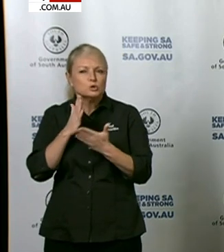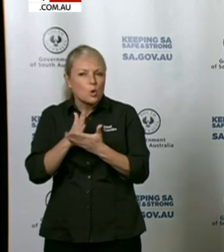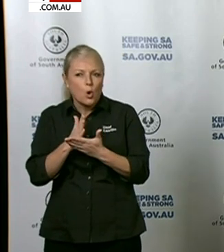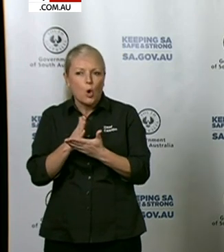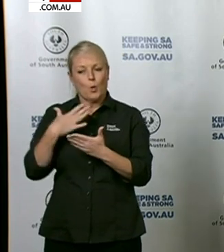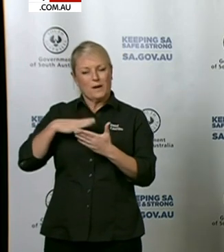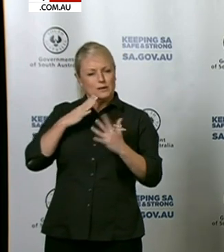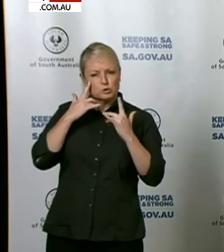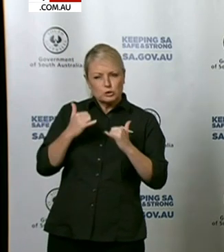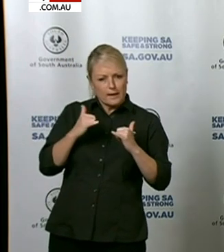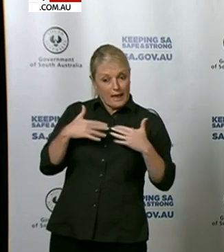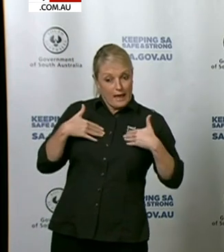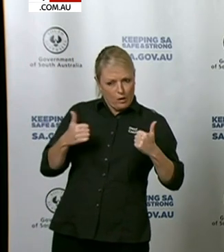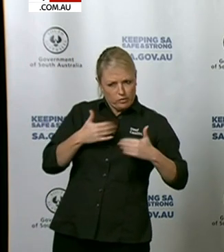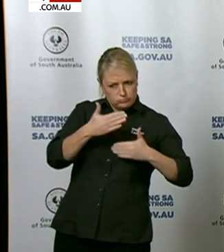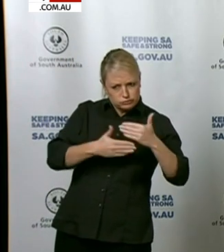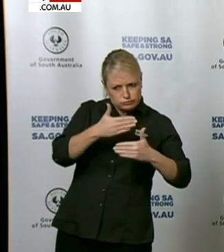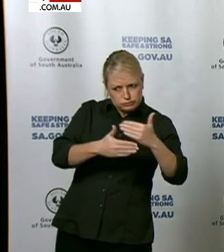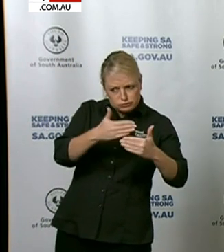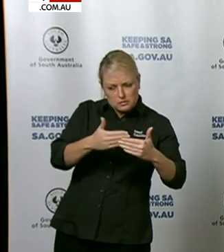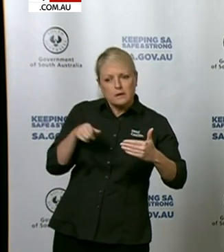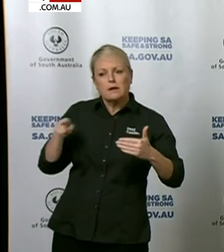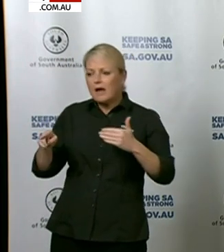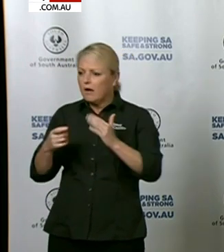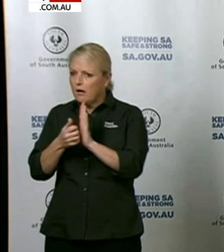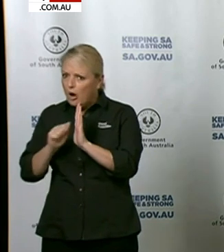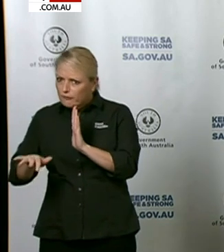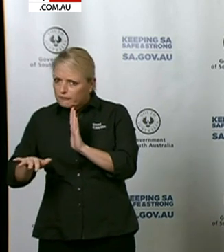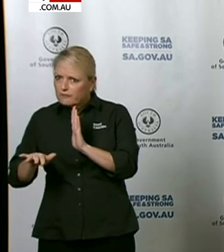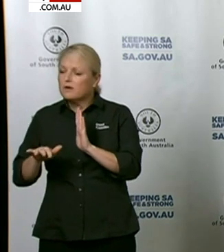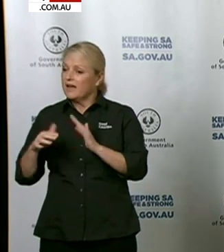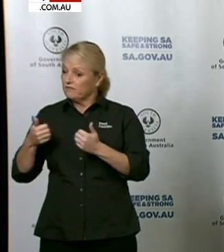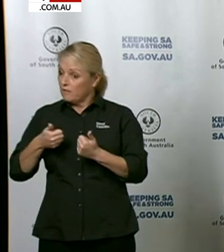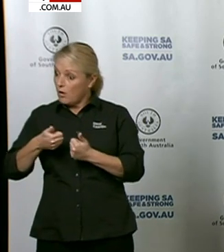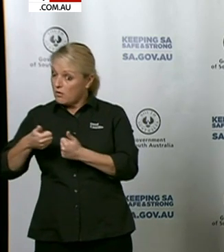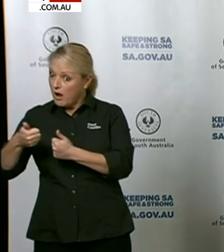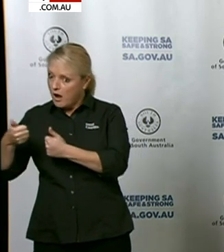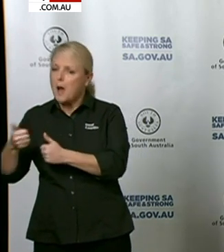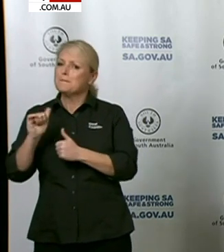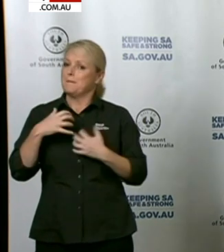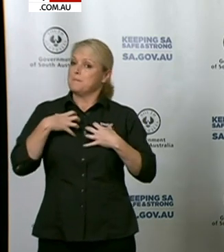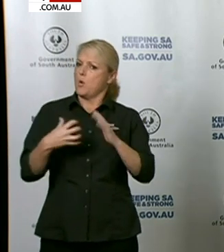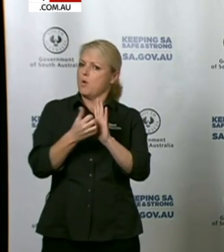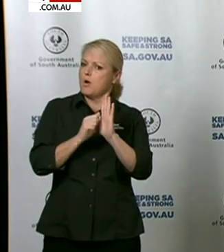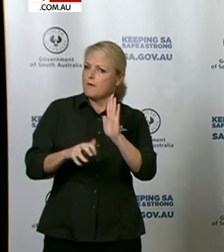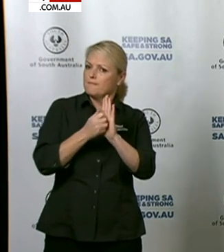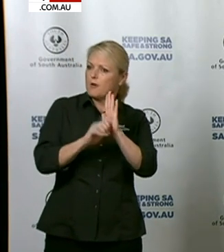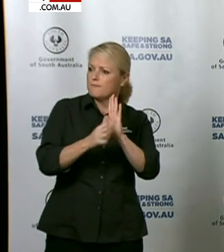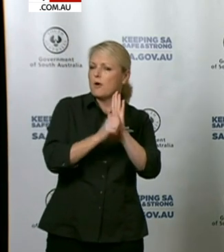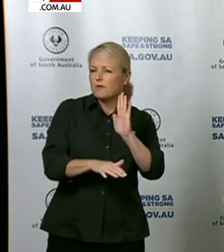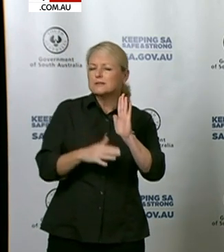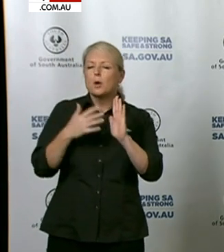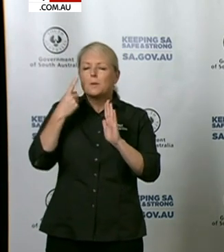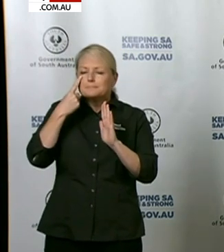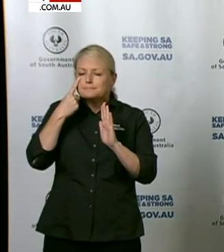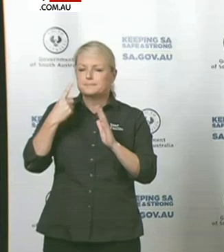decisions and that will then eventuate in seeing further relaxations on the sorts of things that the community are looking forward to as a result of the excellent